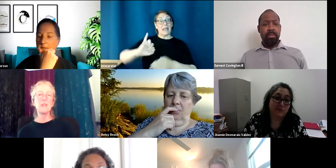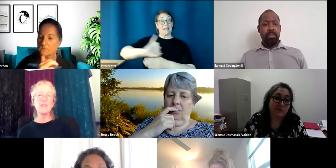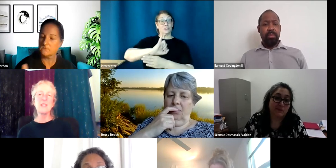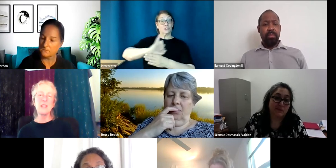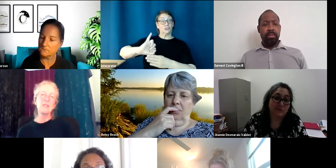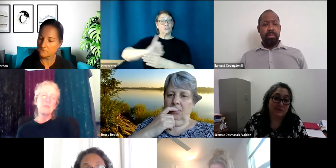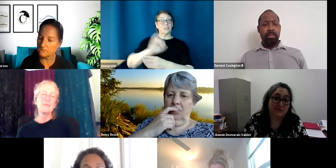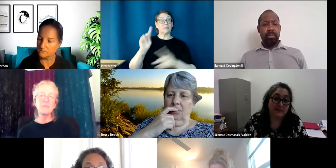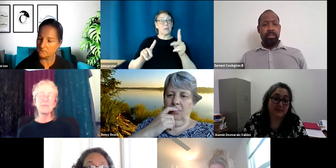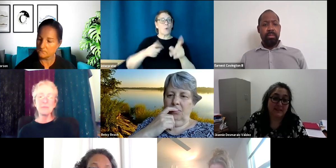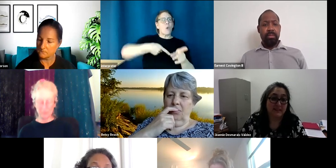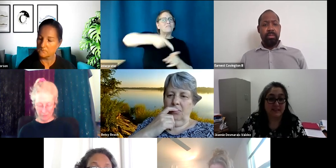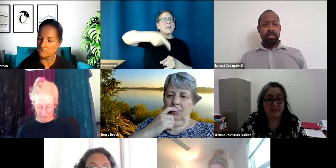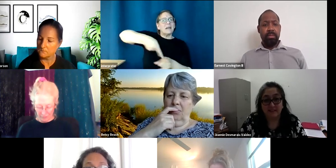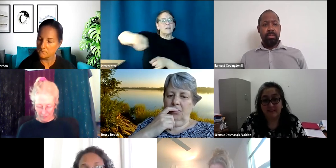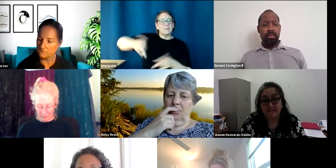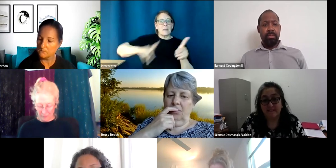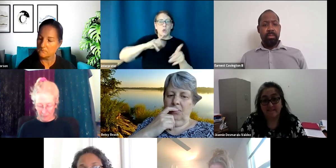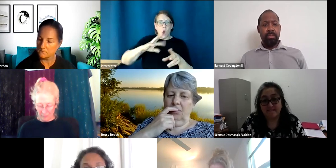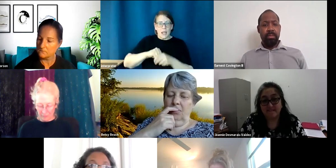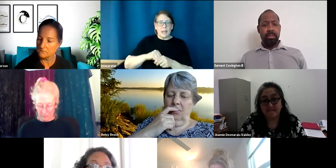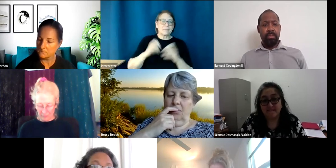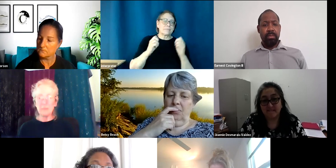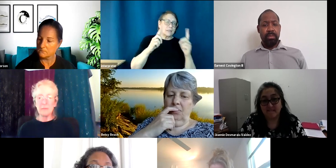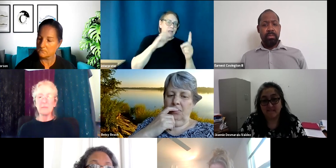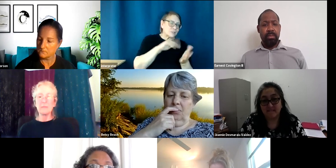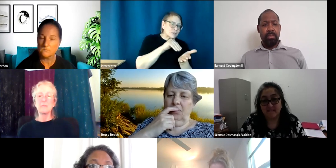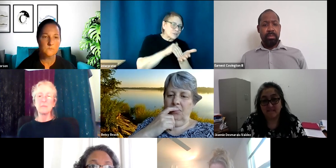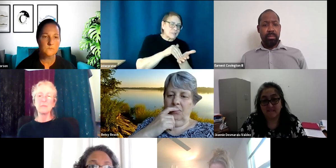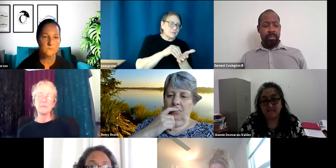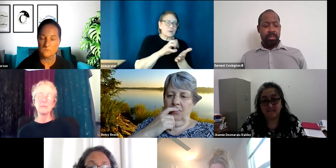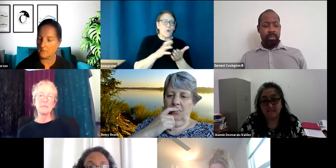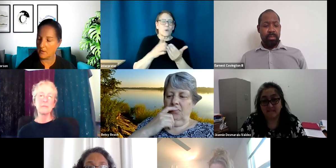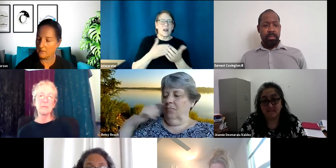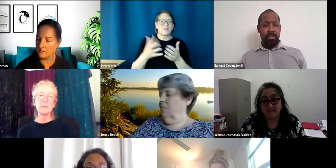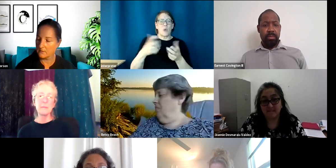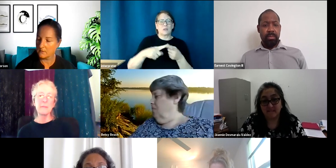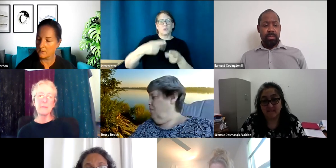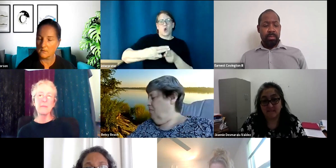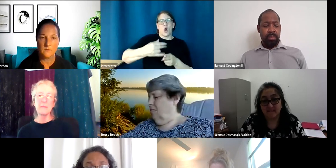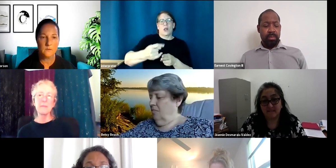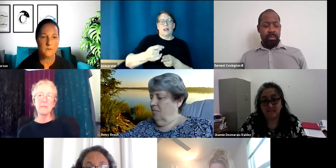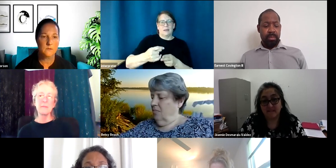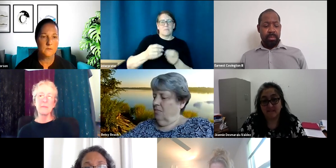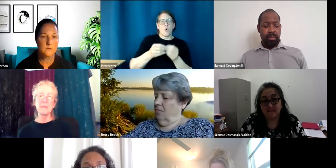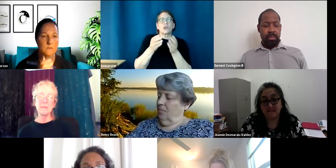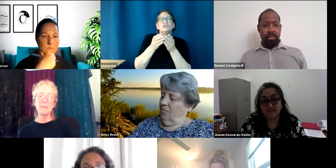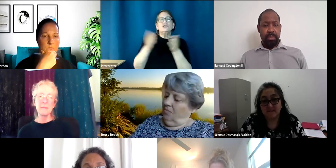educational sector or however you think we might capture. And without the